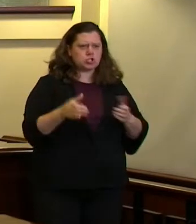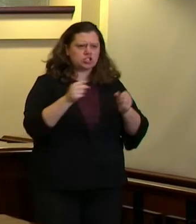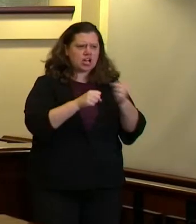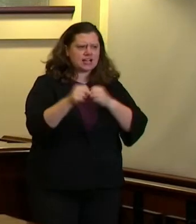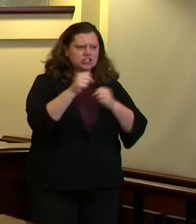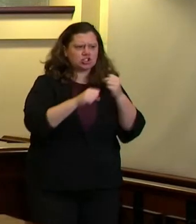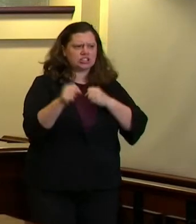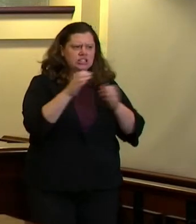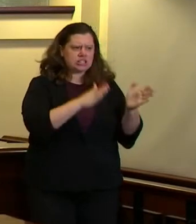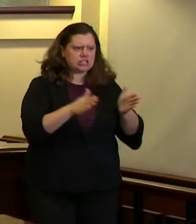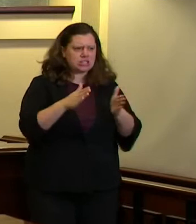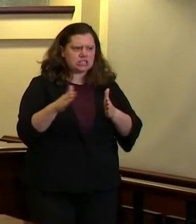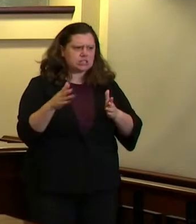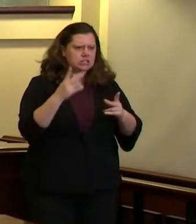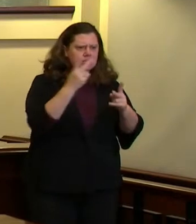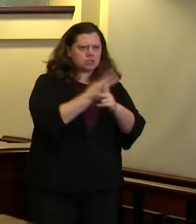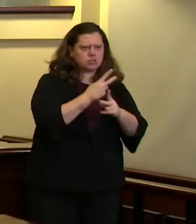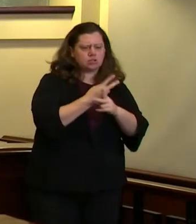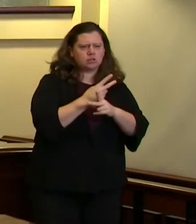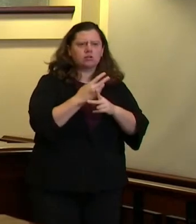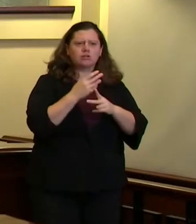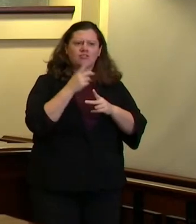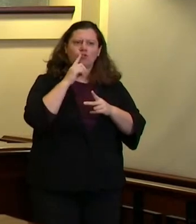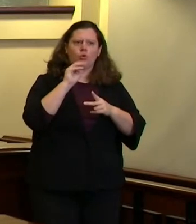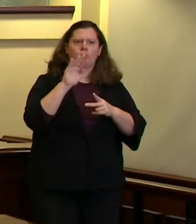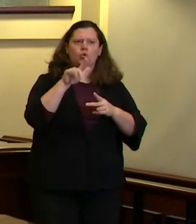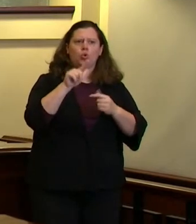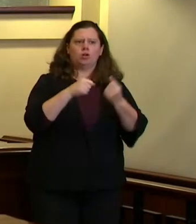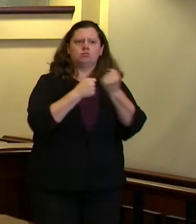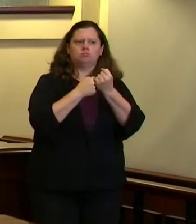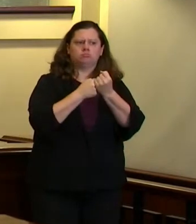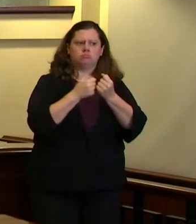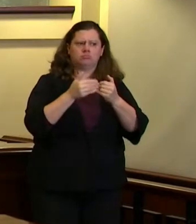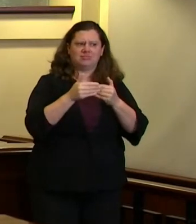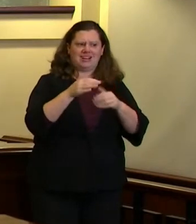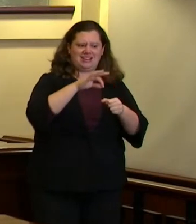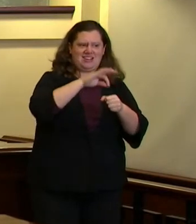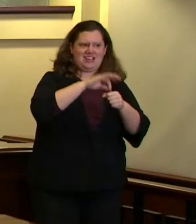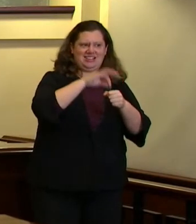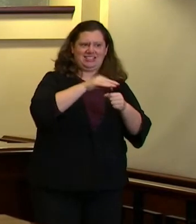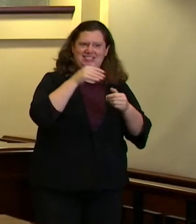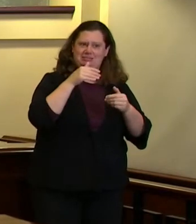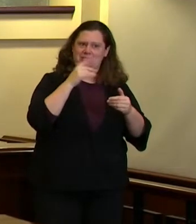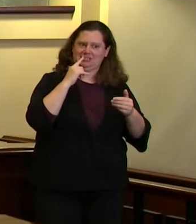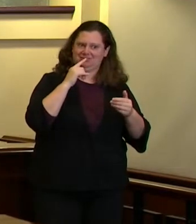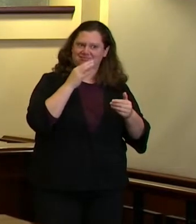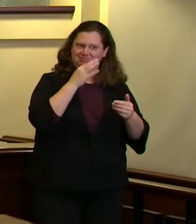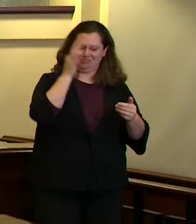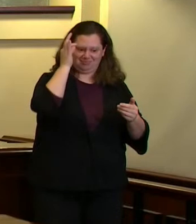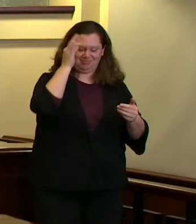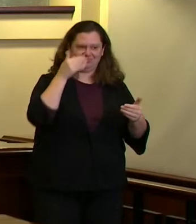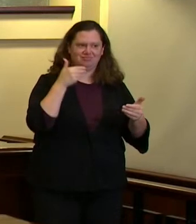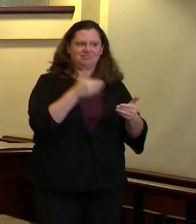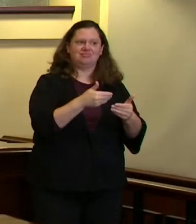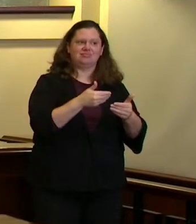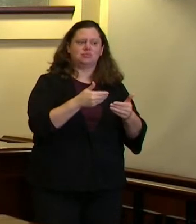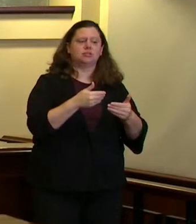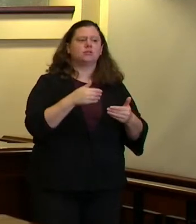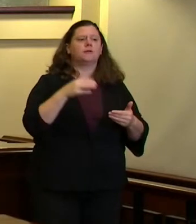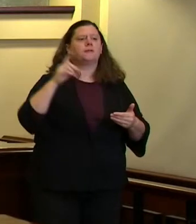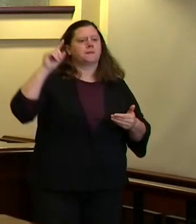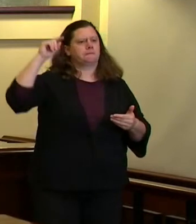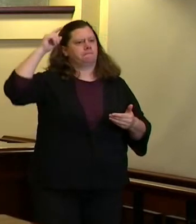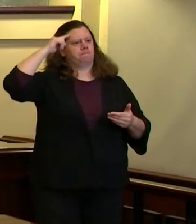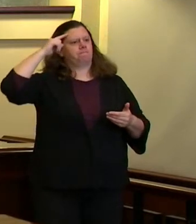agreement would look like for the elections upcoming uh the governor has put some